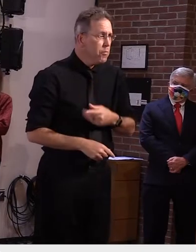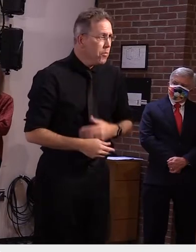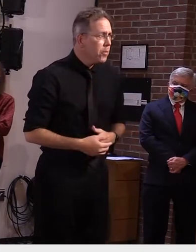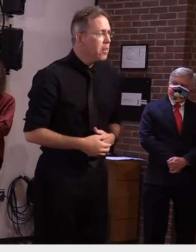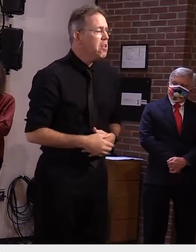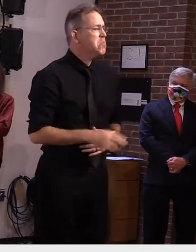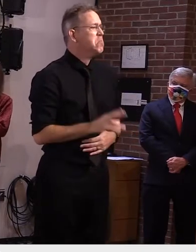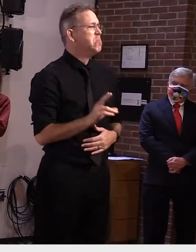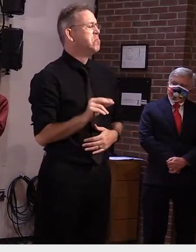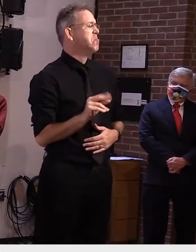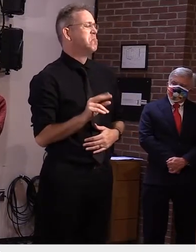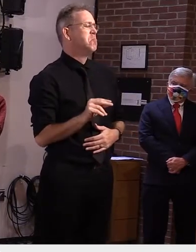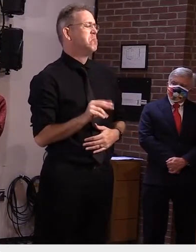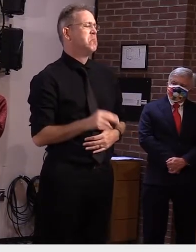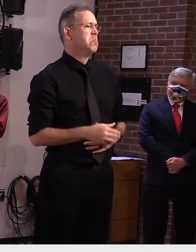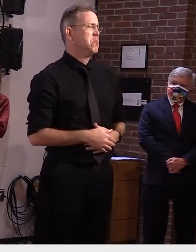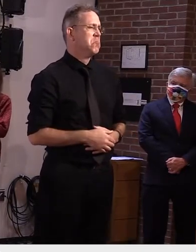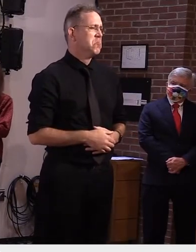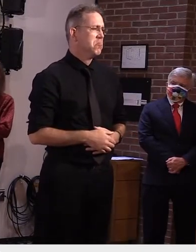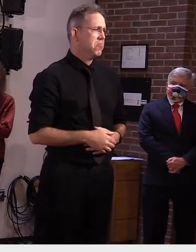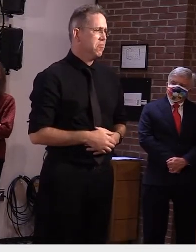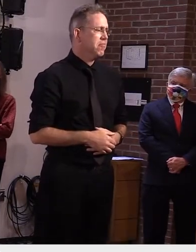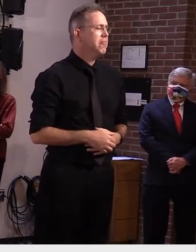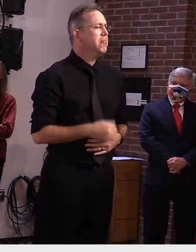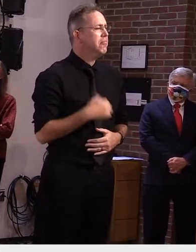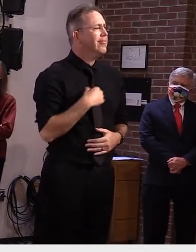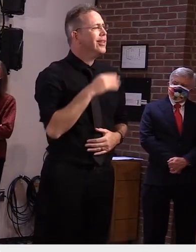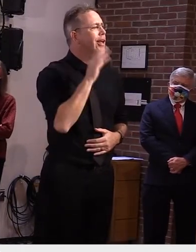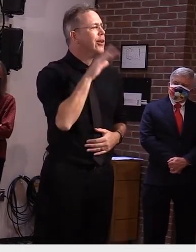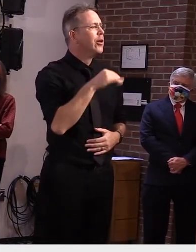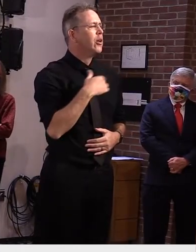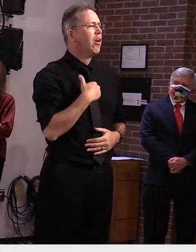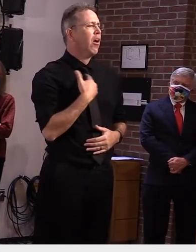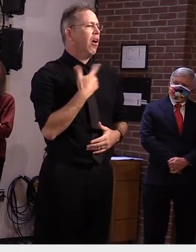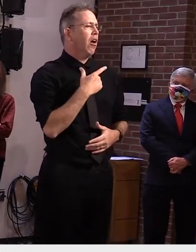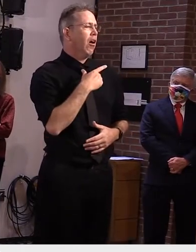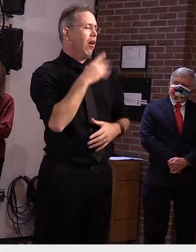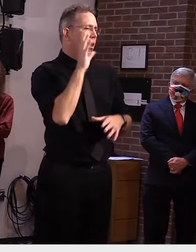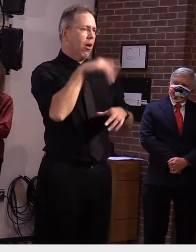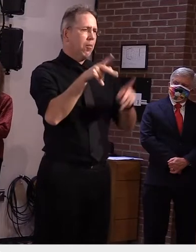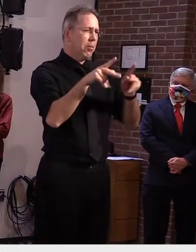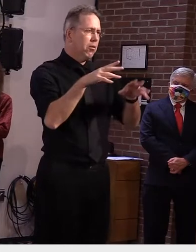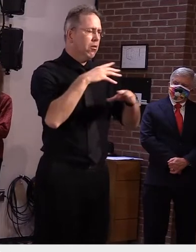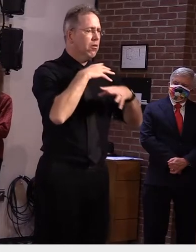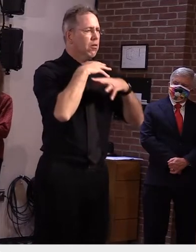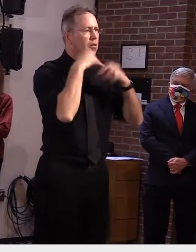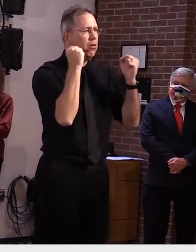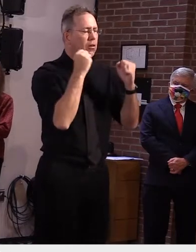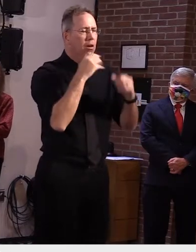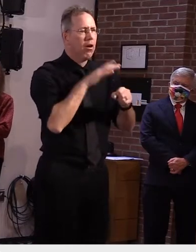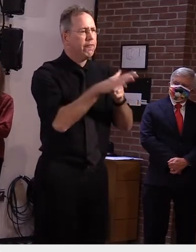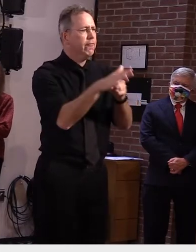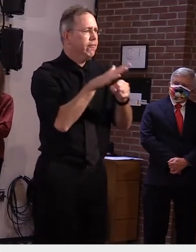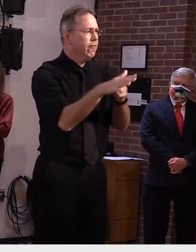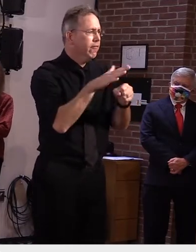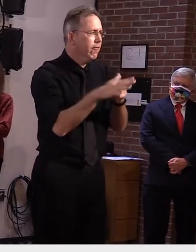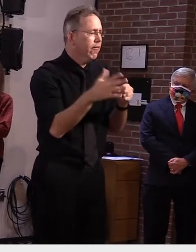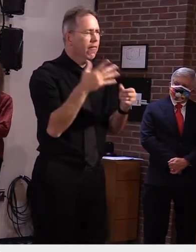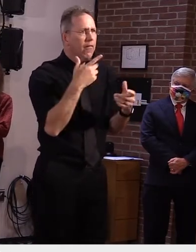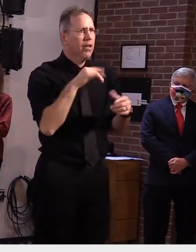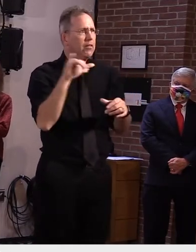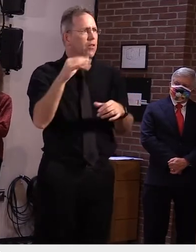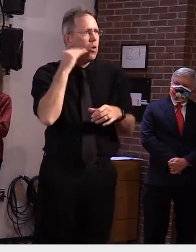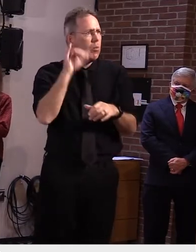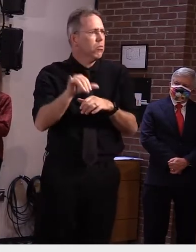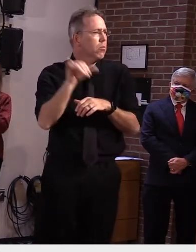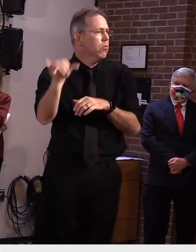understandably but and they're getting tired of this it's almost like battle fatigue in some respects but i believe that they can